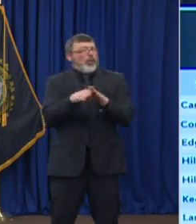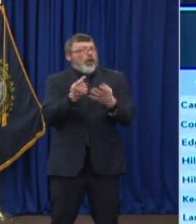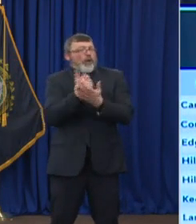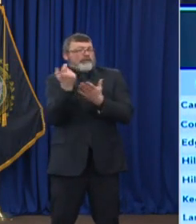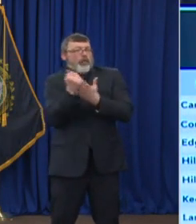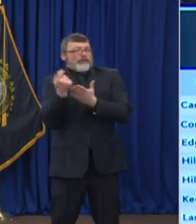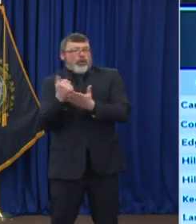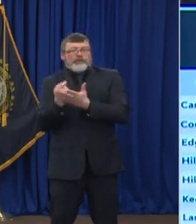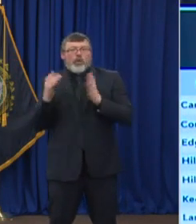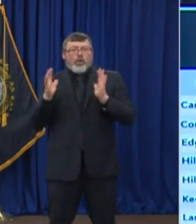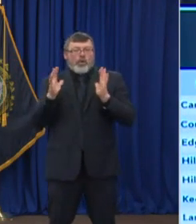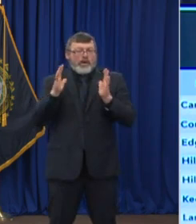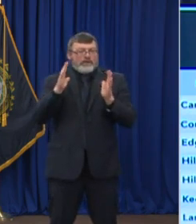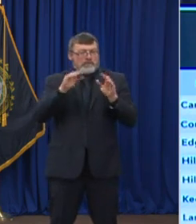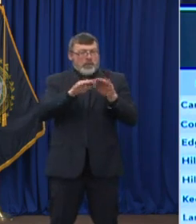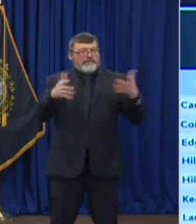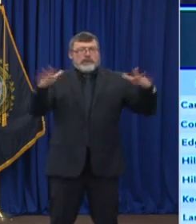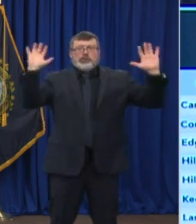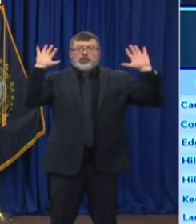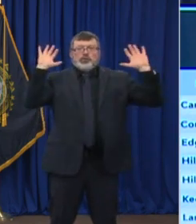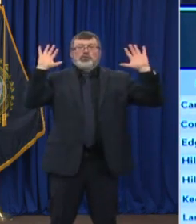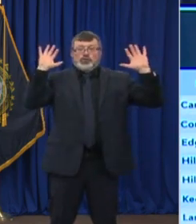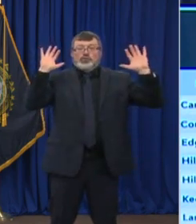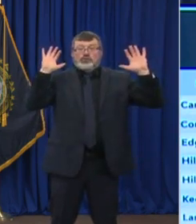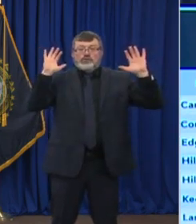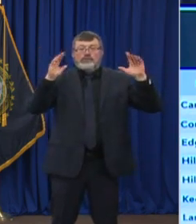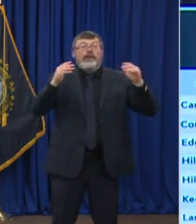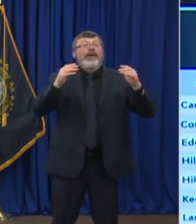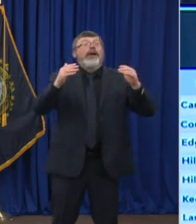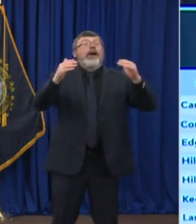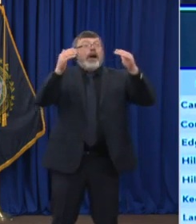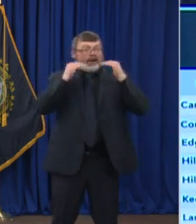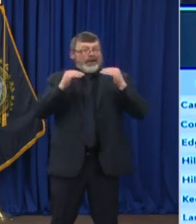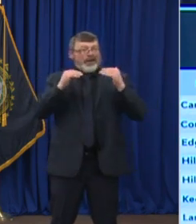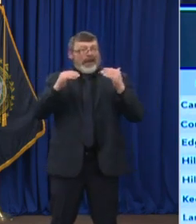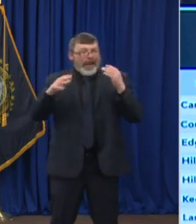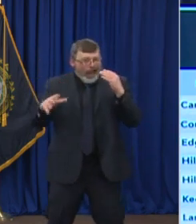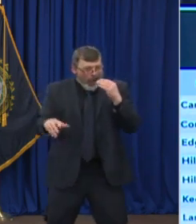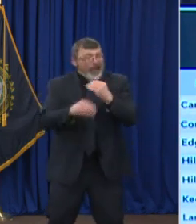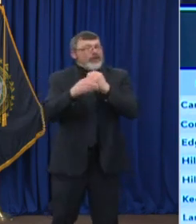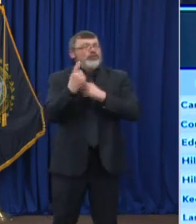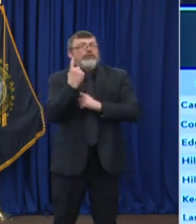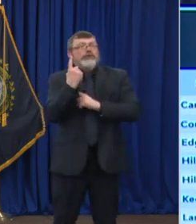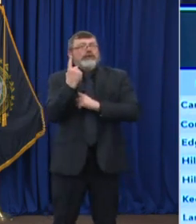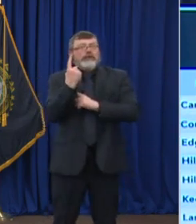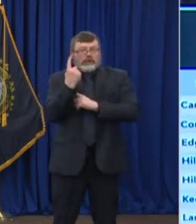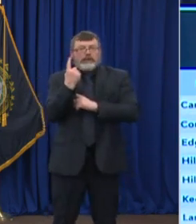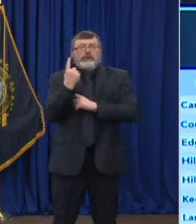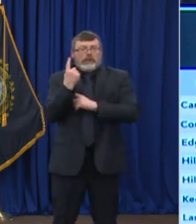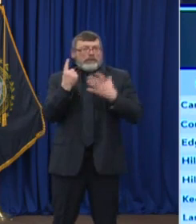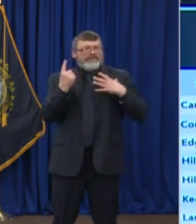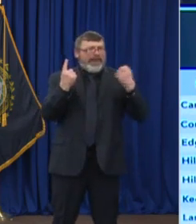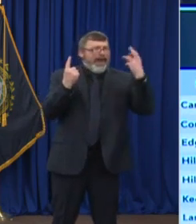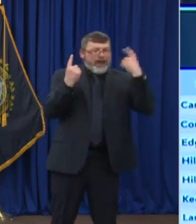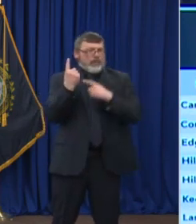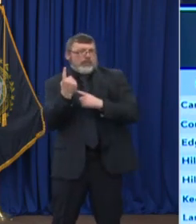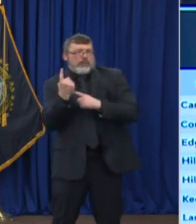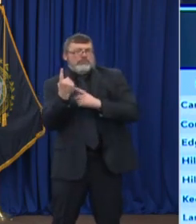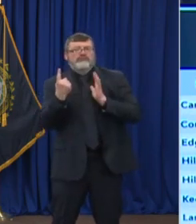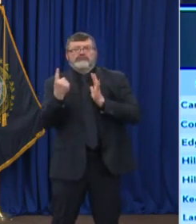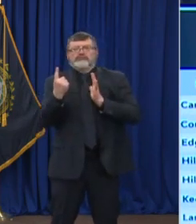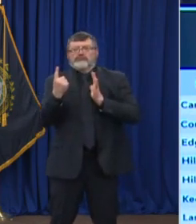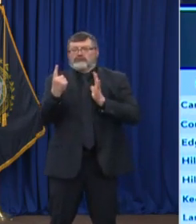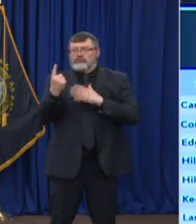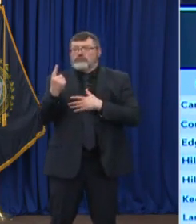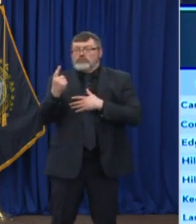are only opening one new outbreak at Mount Carmel nursing home in Manchester. This brings us to a total